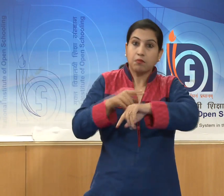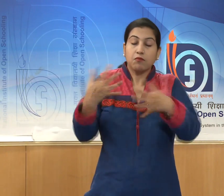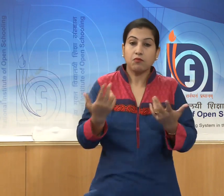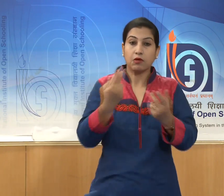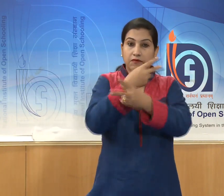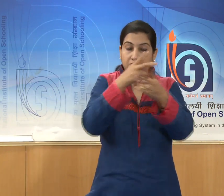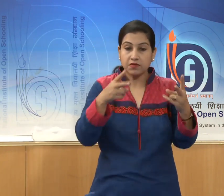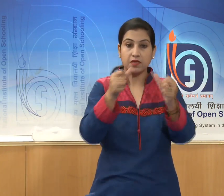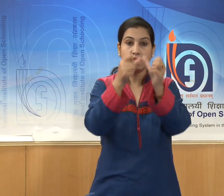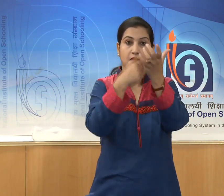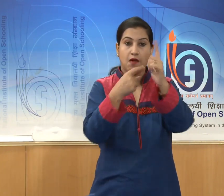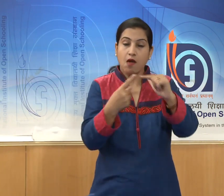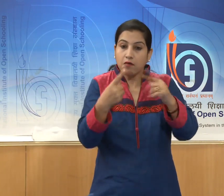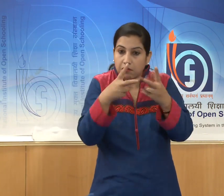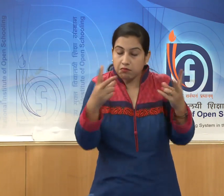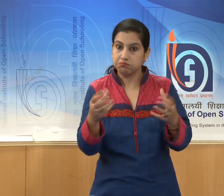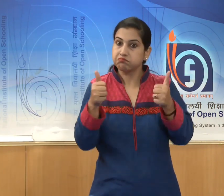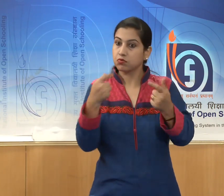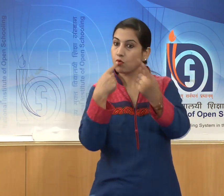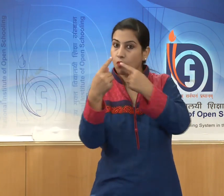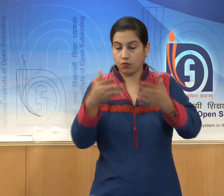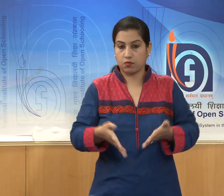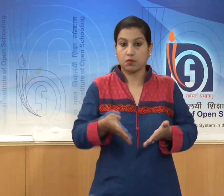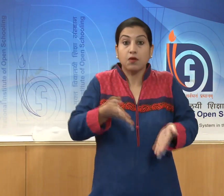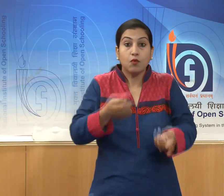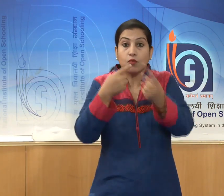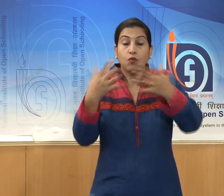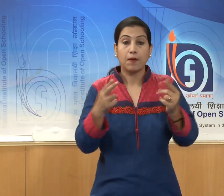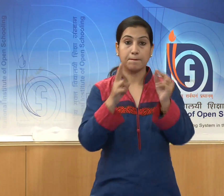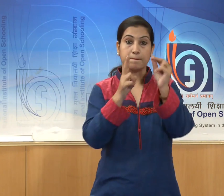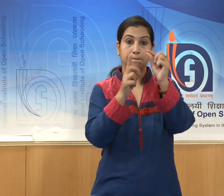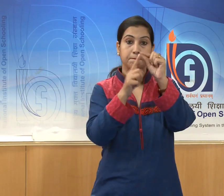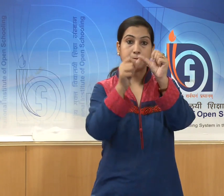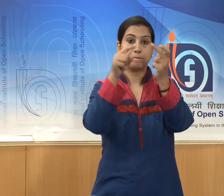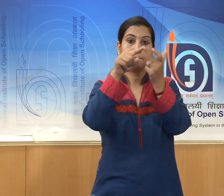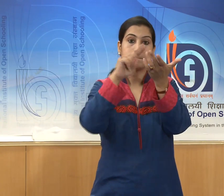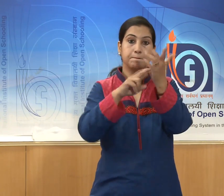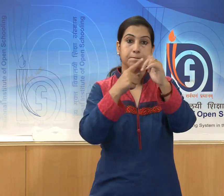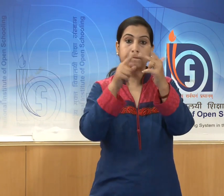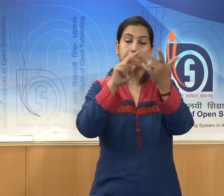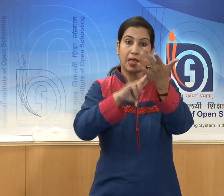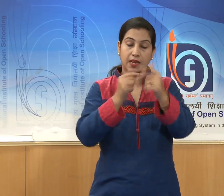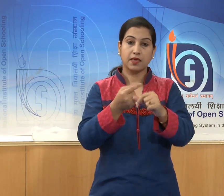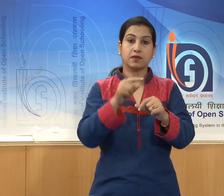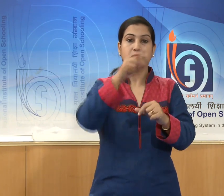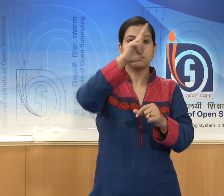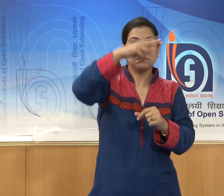We are discussing now, painting in secondary level, lesson 1.